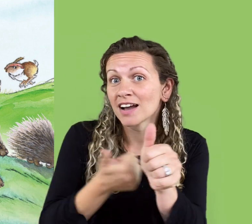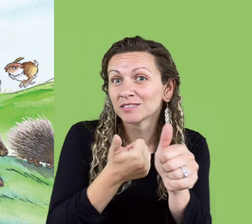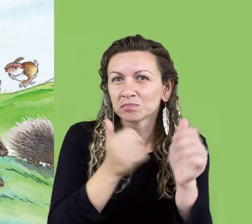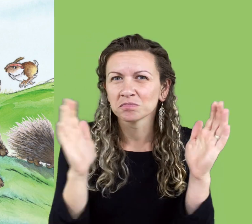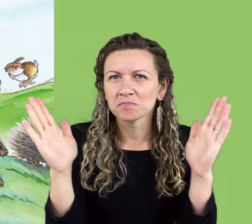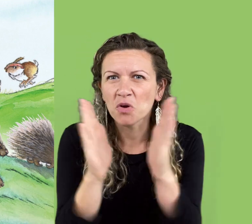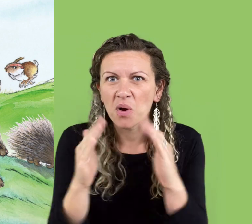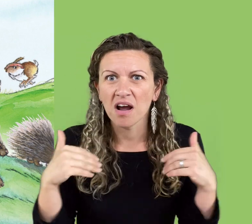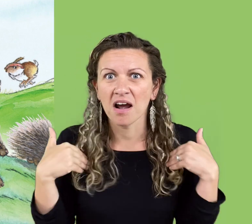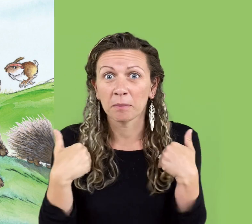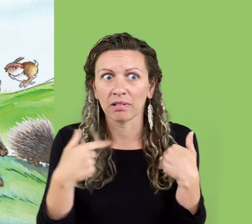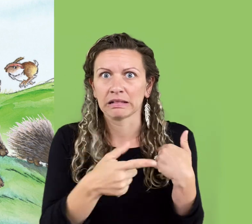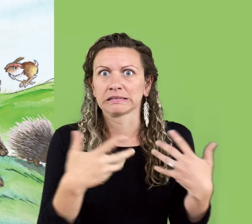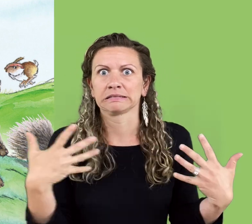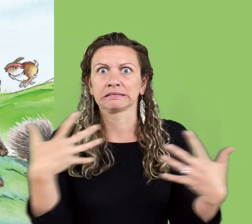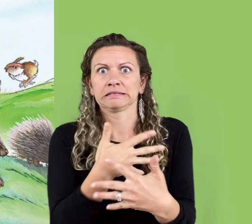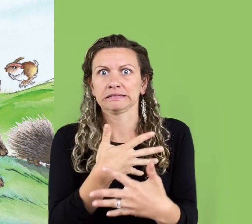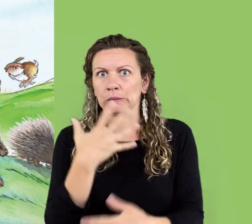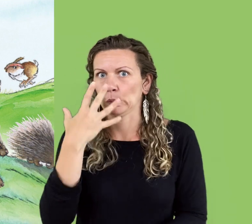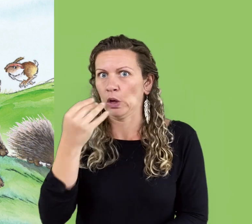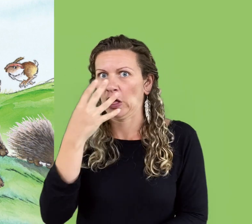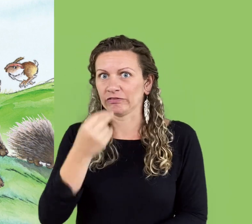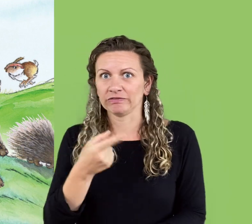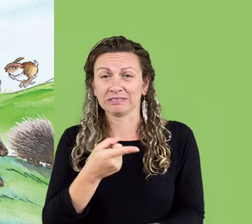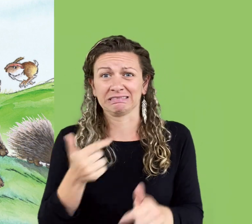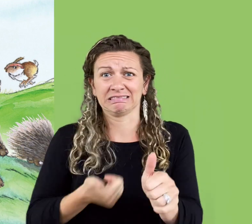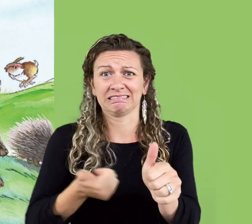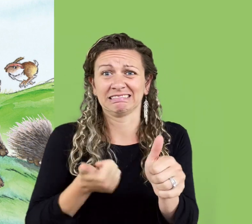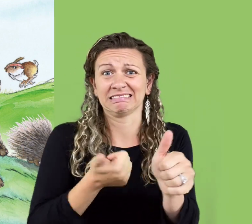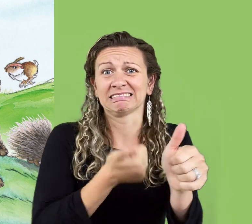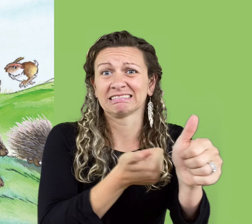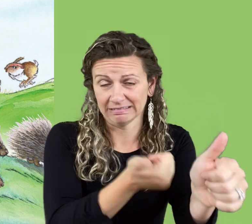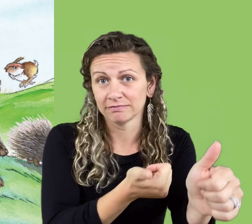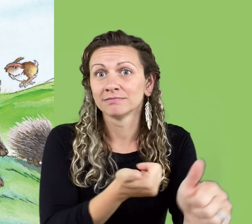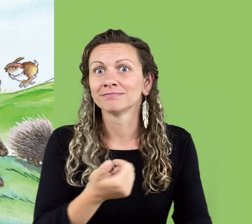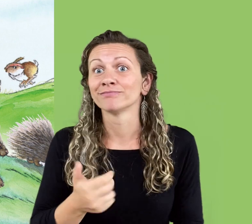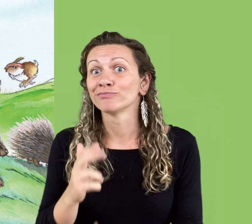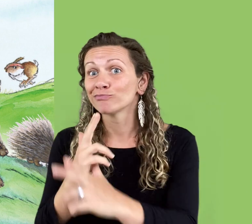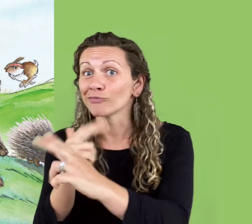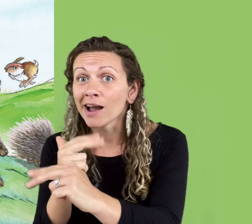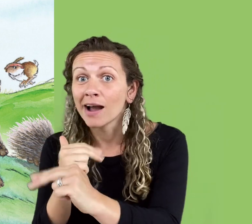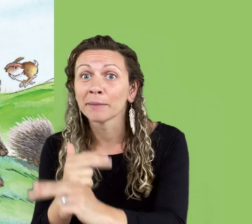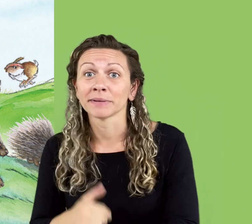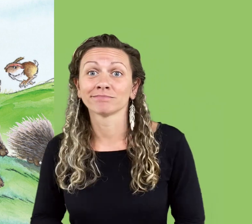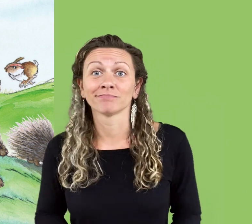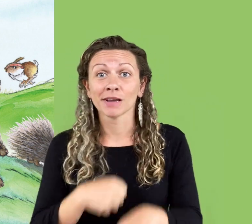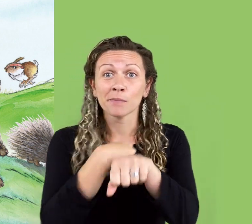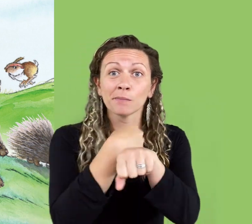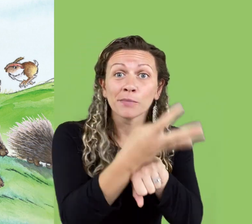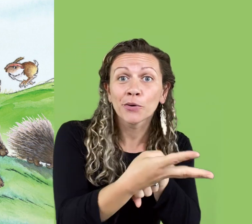mostly involved chasing other animals who were smaller than himself and who got easily scared.